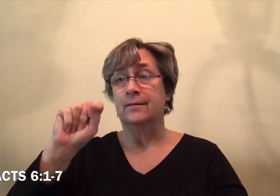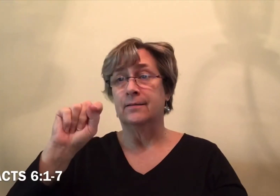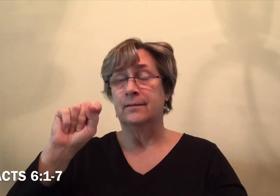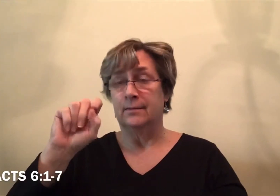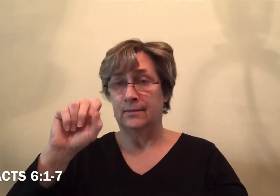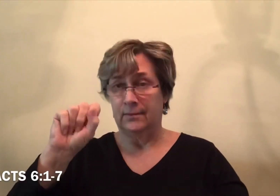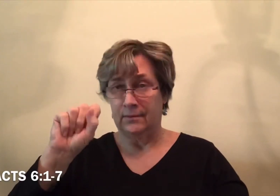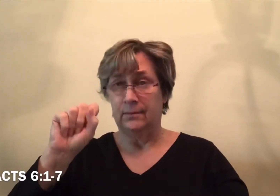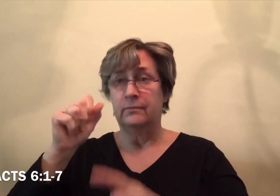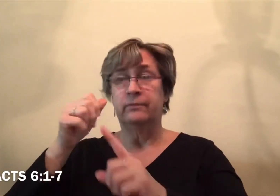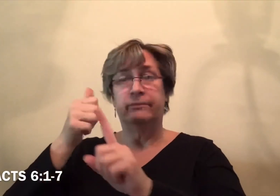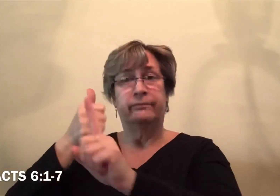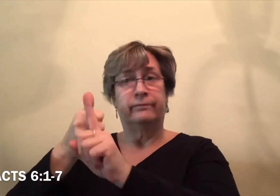the Hellenists